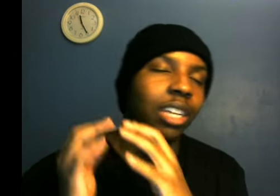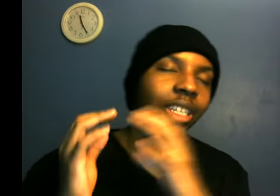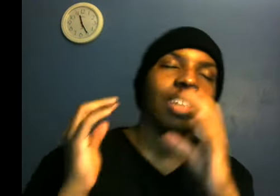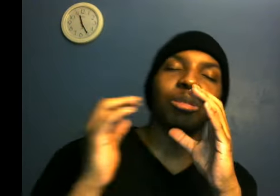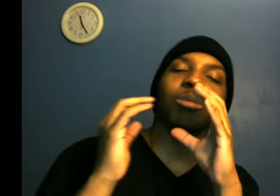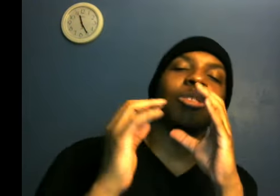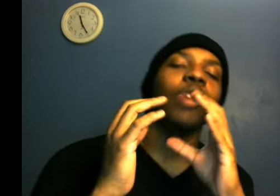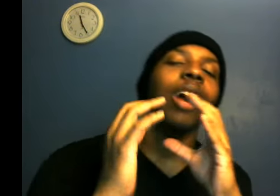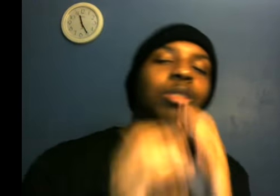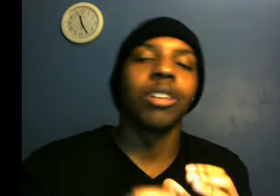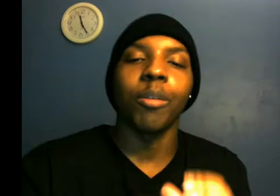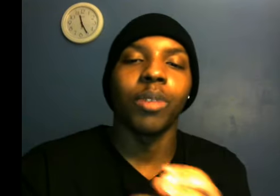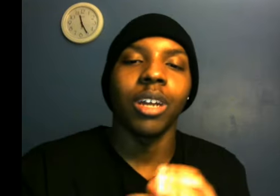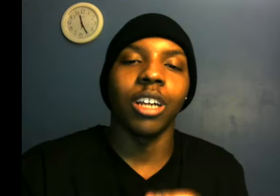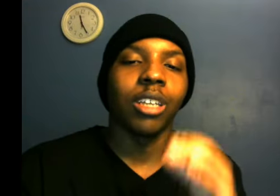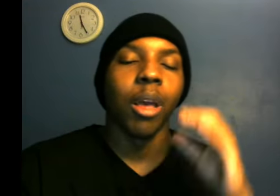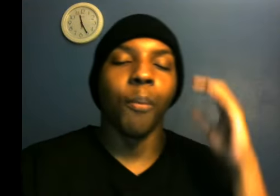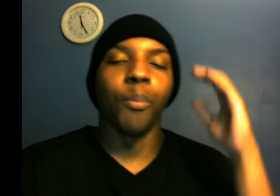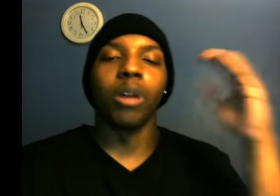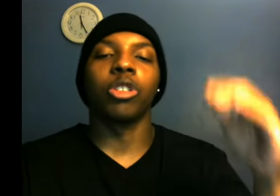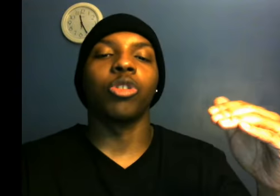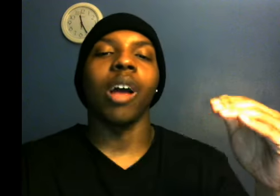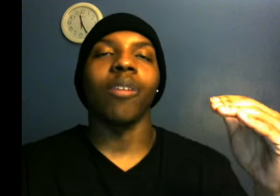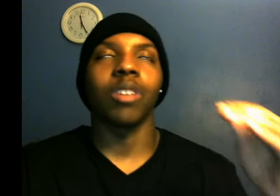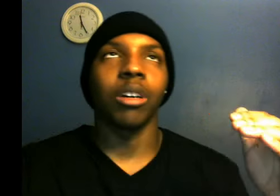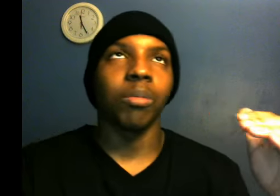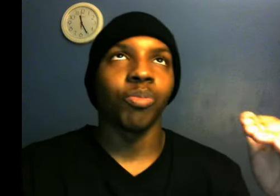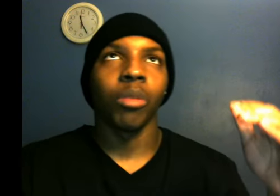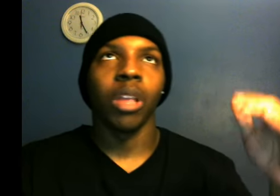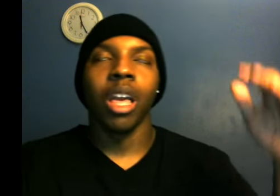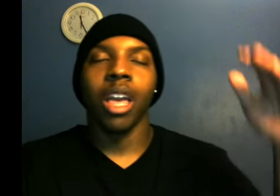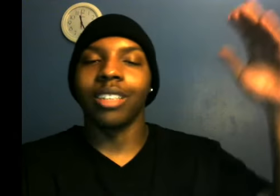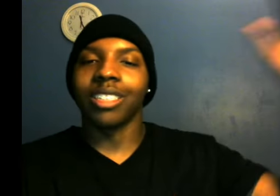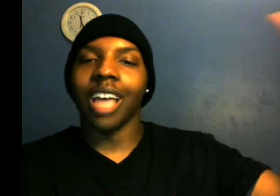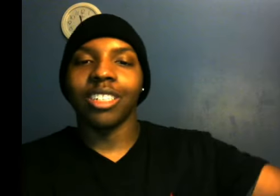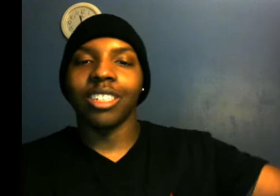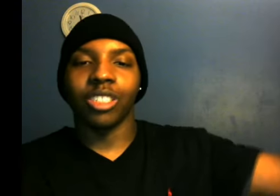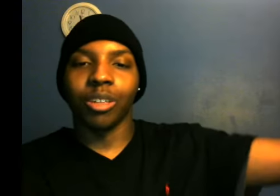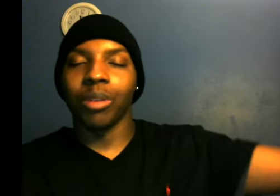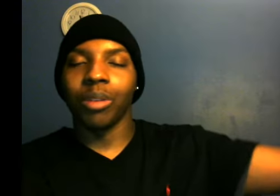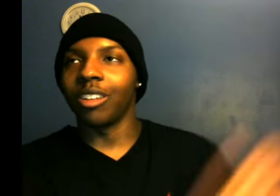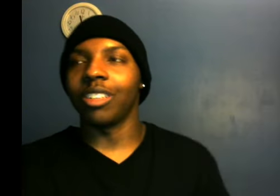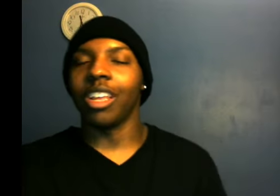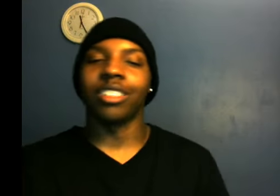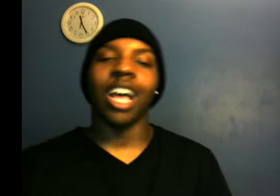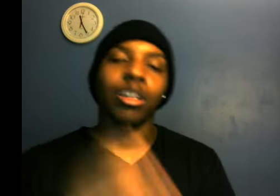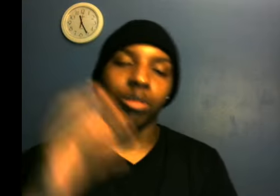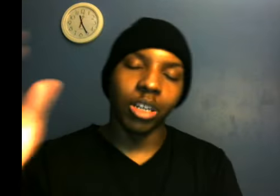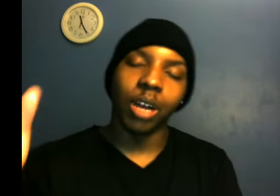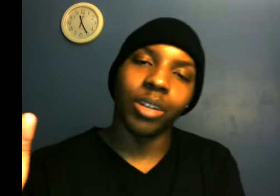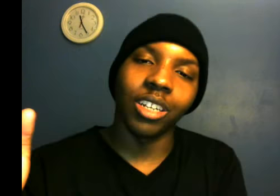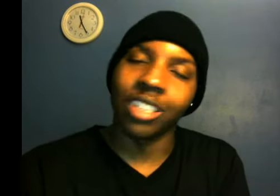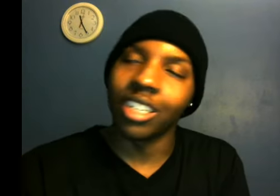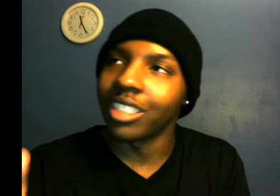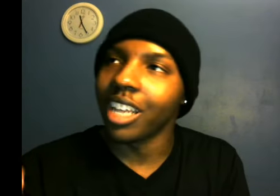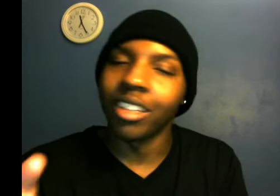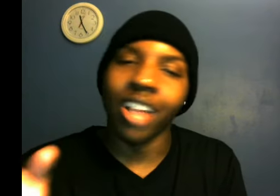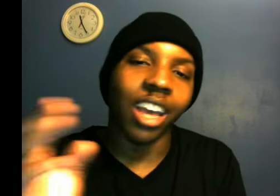Get some good players. Build your draft up. And sign some players. And sign some young players to this team that can